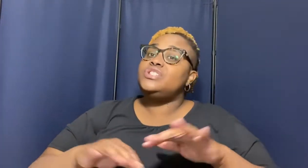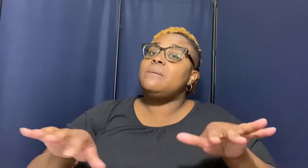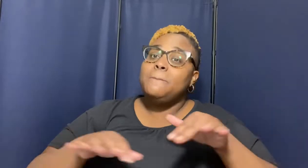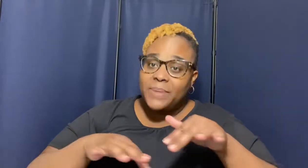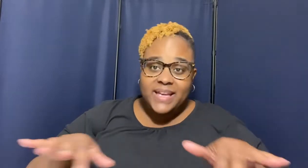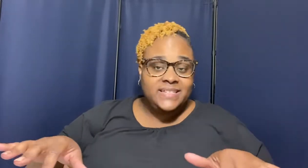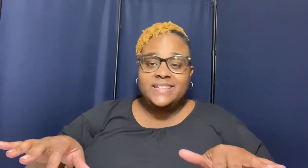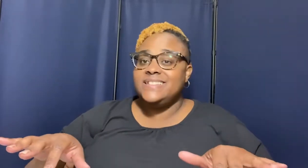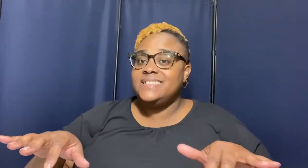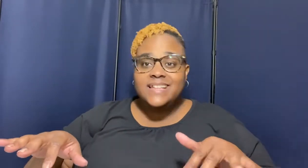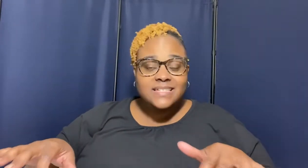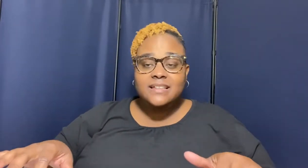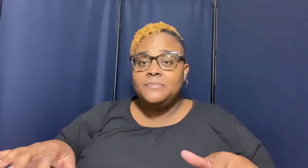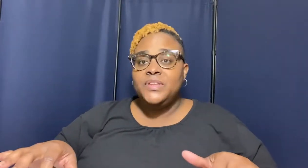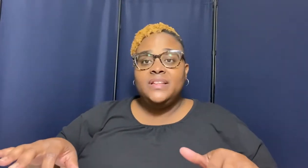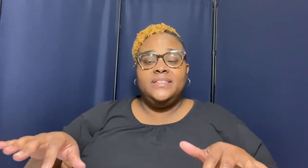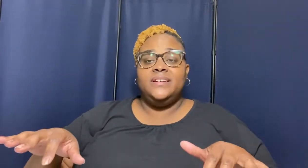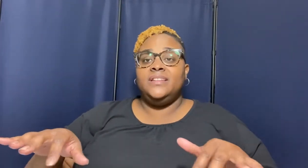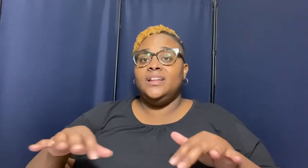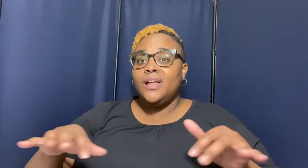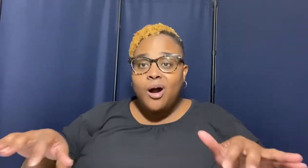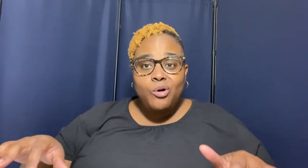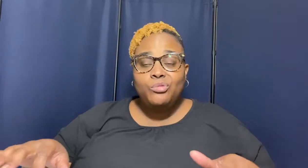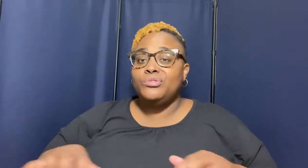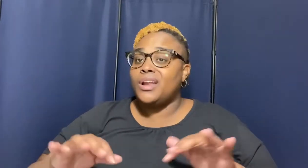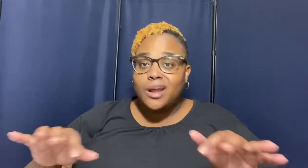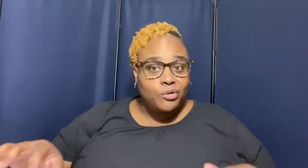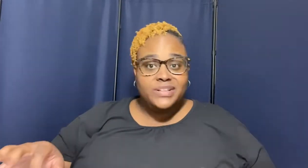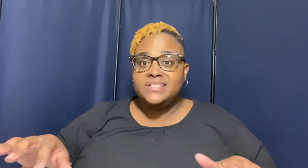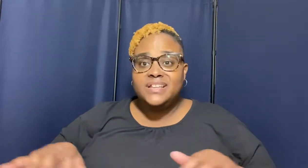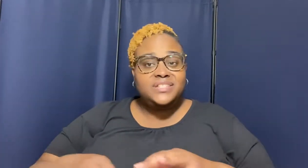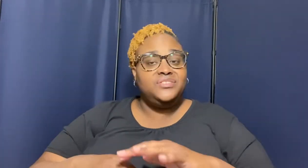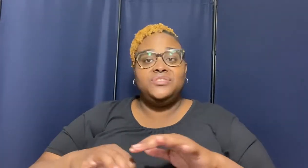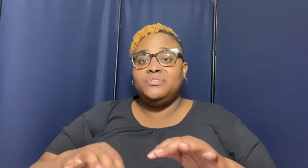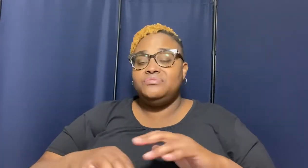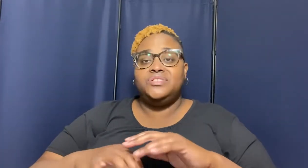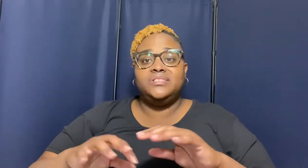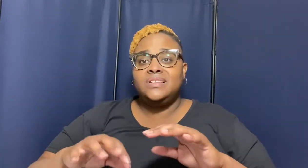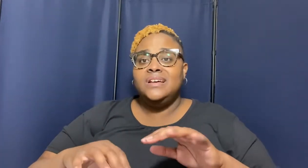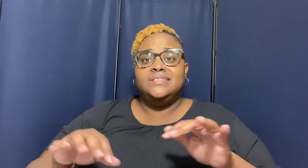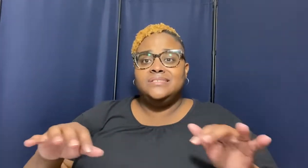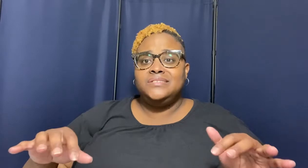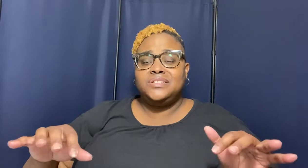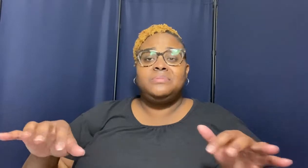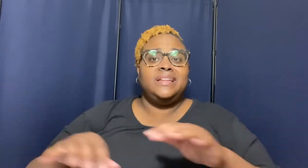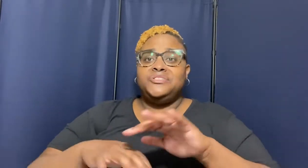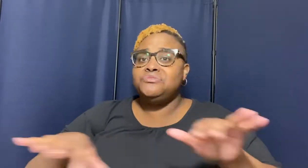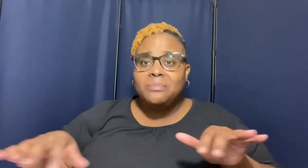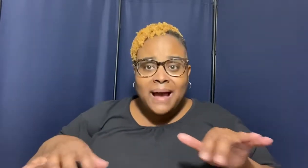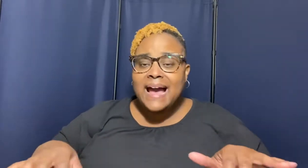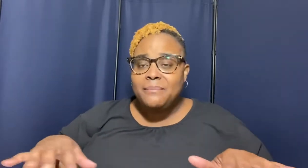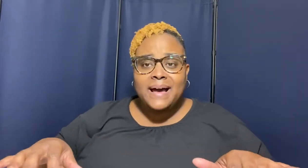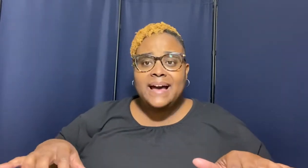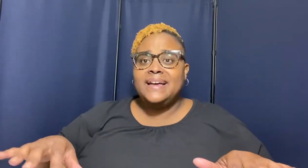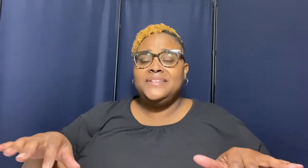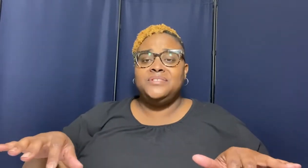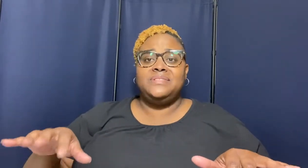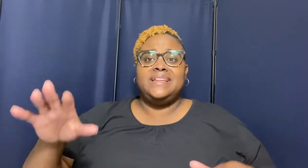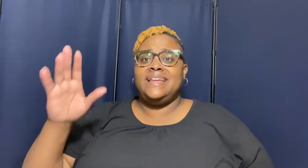some basics is this the the the law no is this you know just something that you abide by you know that that